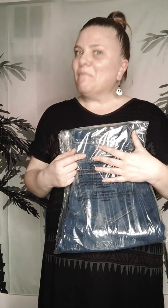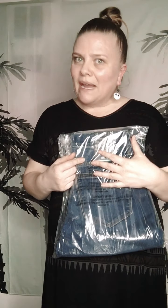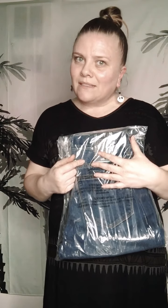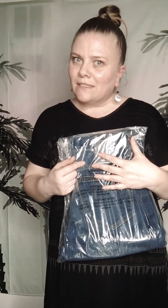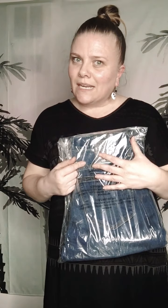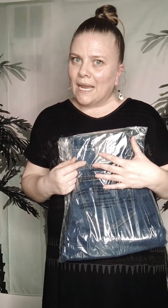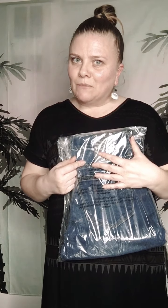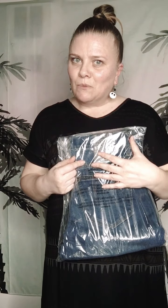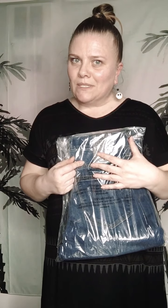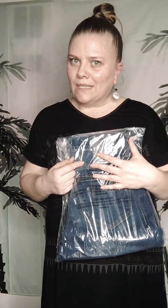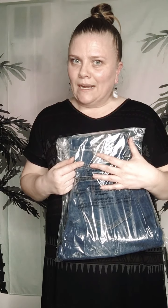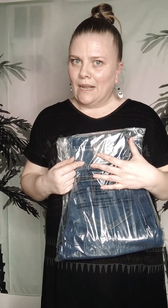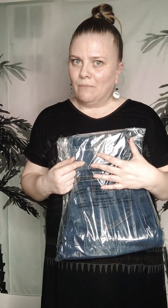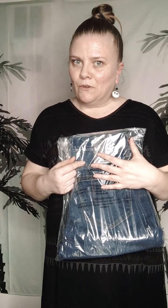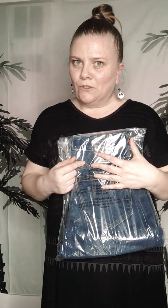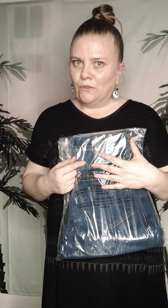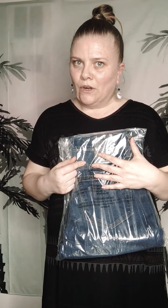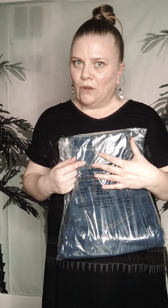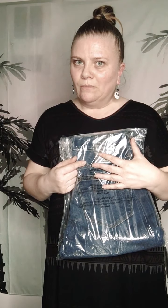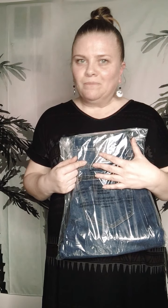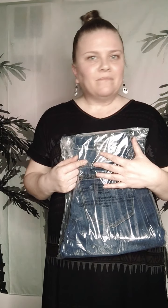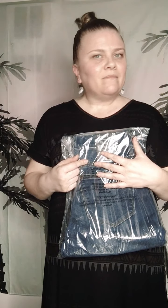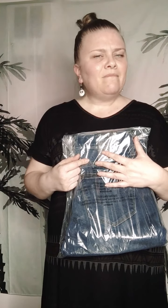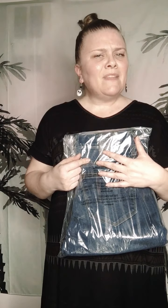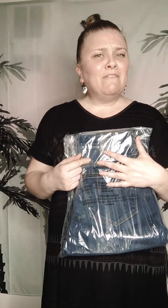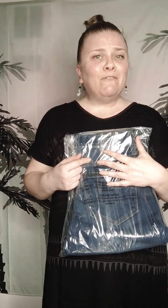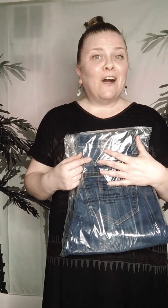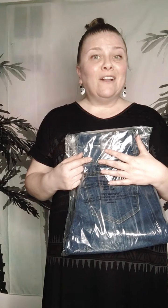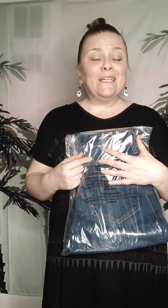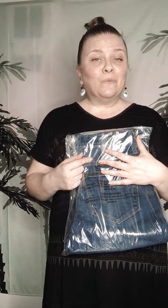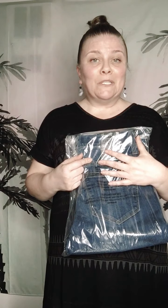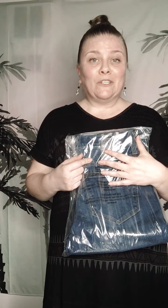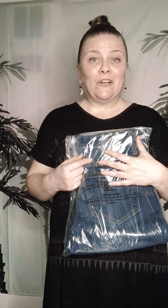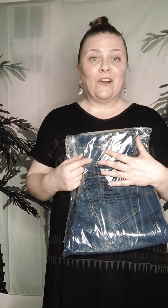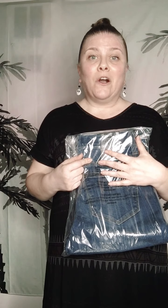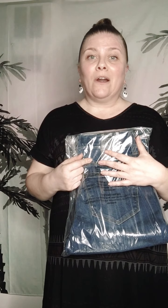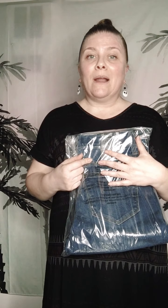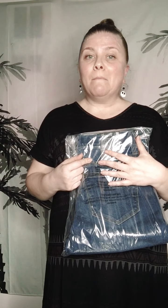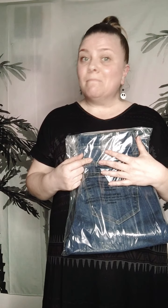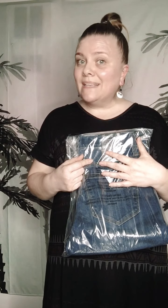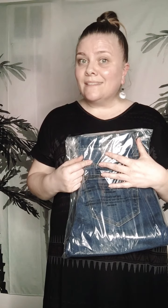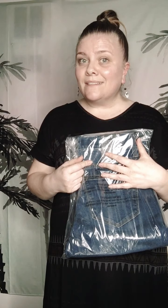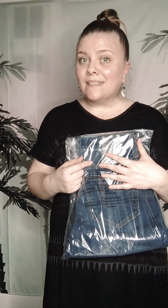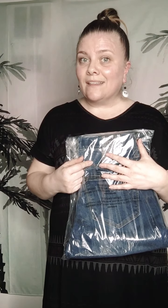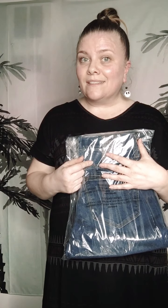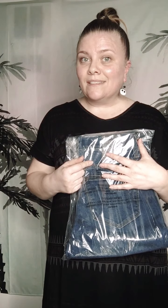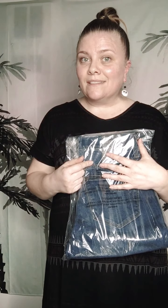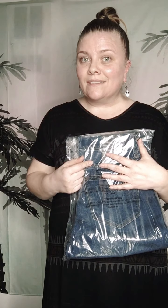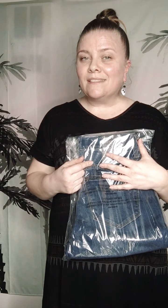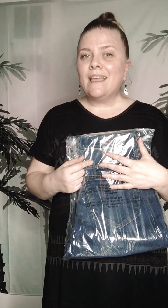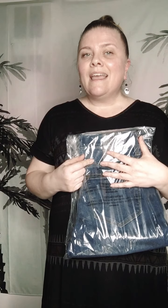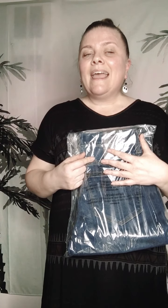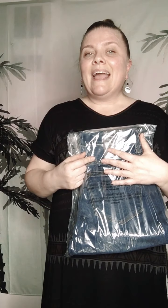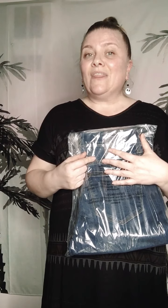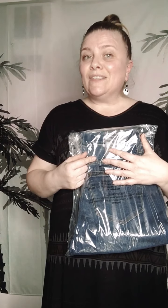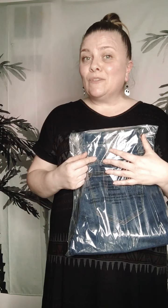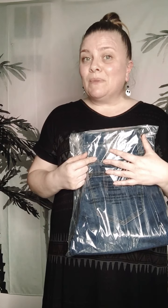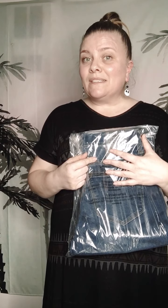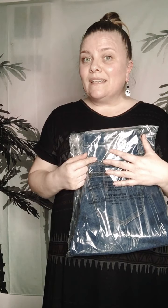best time to be signing up for LuLaRoe. Fall and winter are amazing selling seasons. And this business,